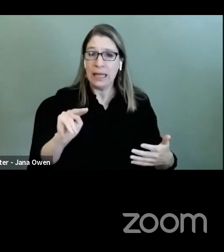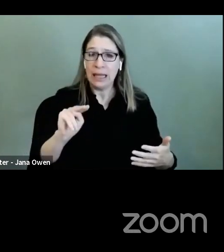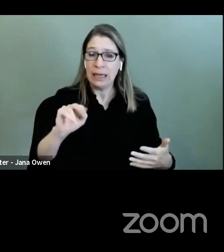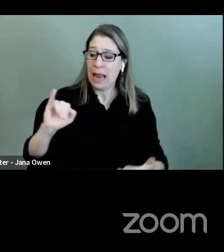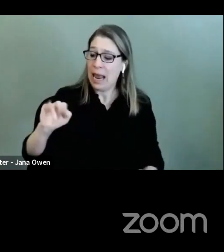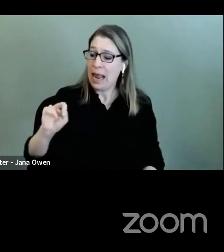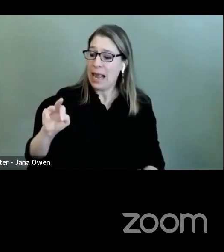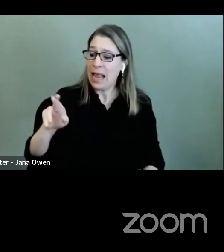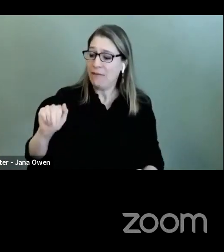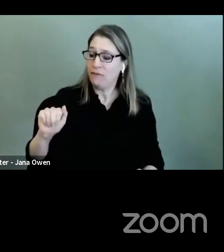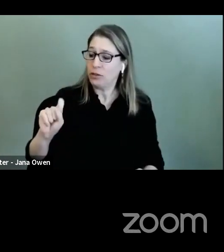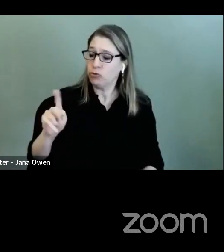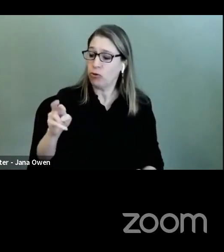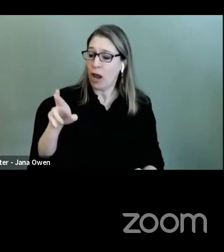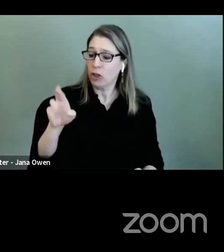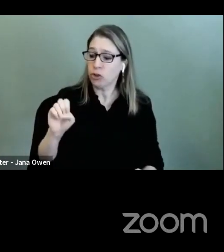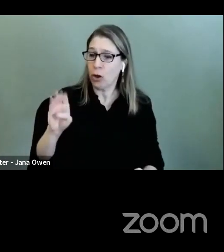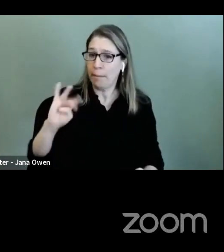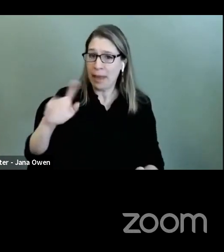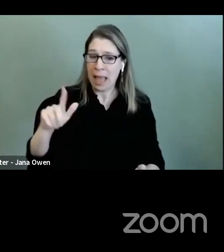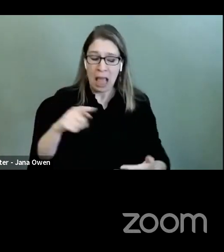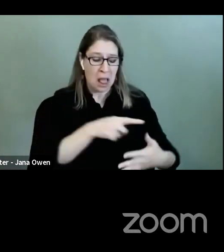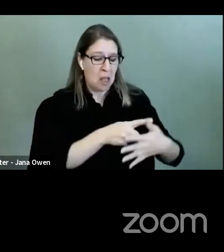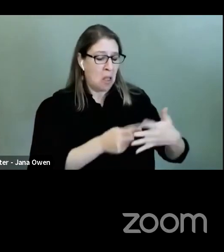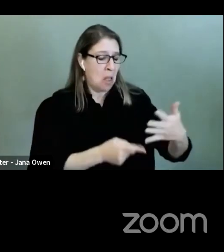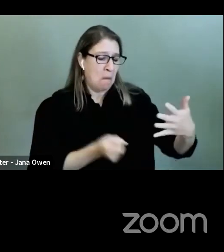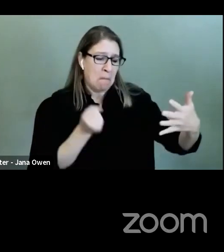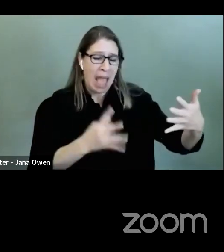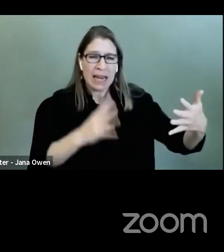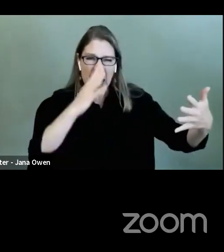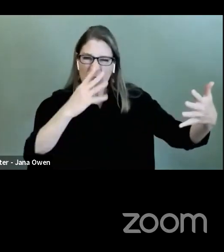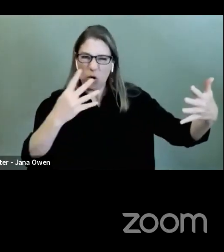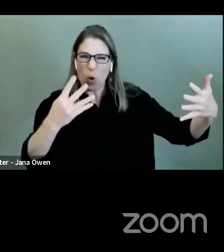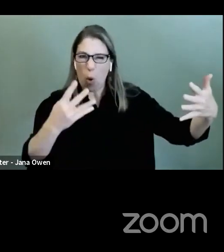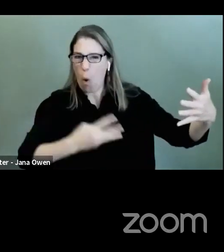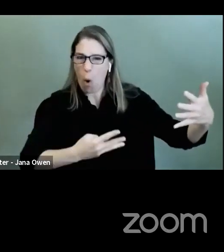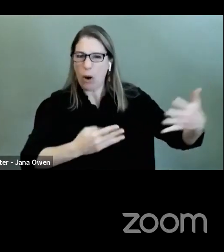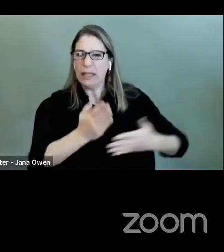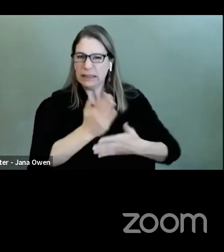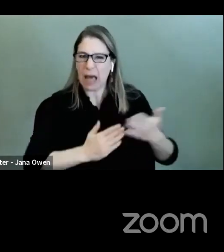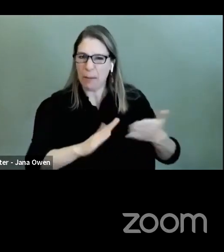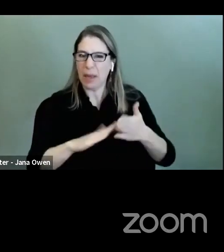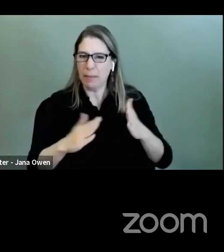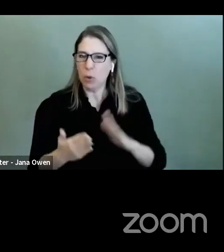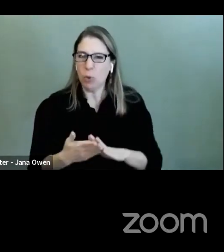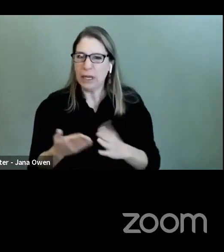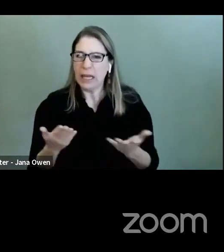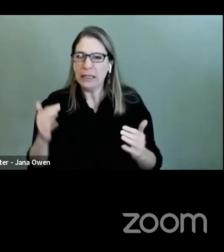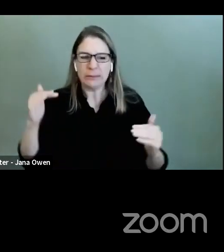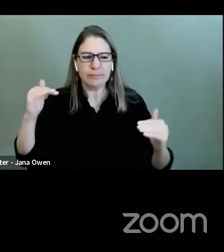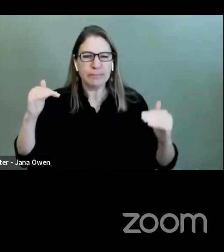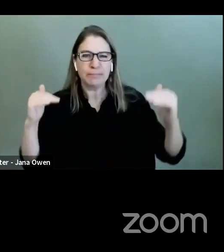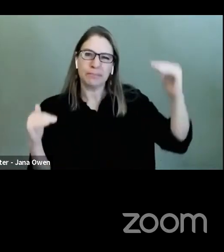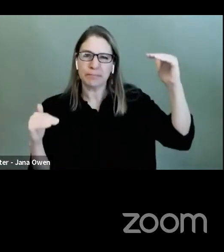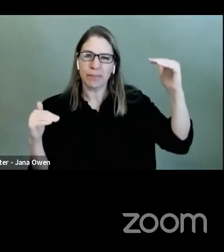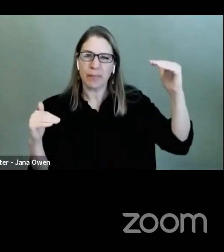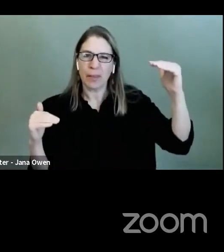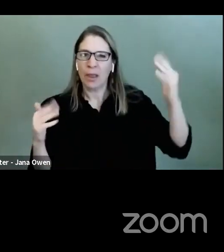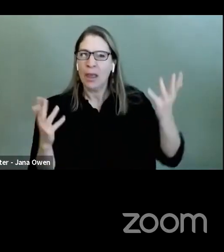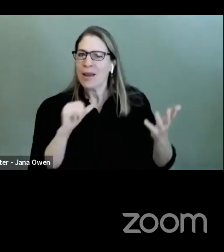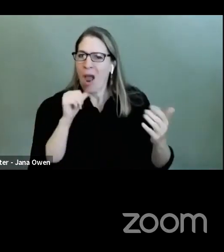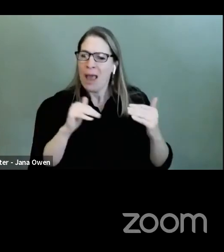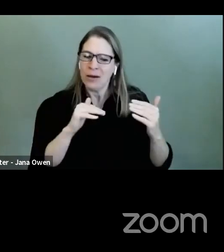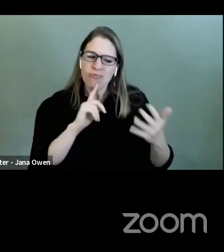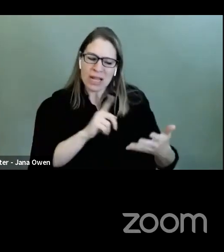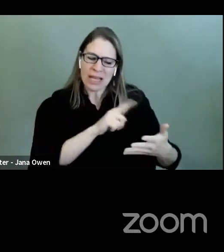equity. As I mentioned, out of a hypothetical $100 allocated